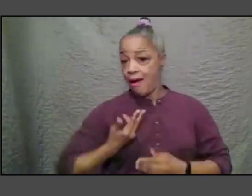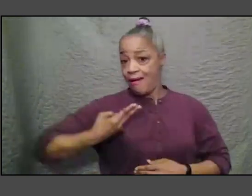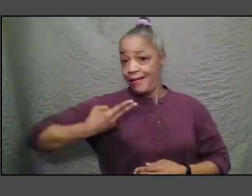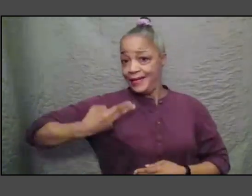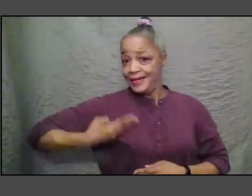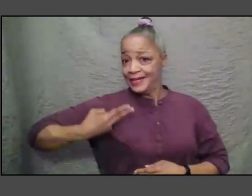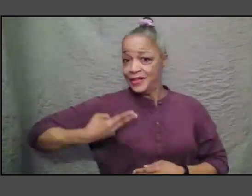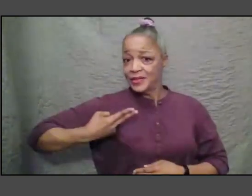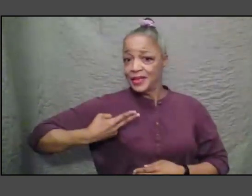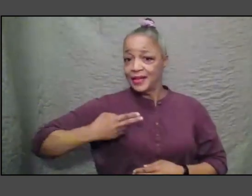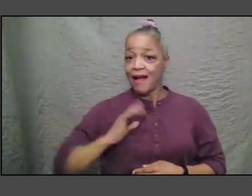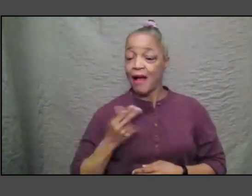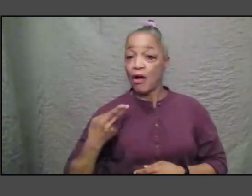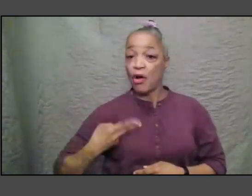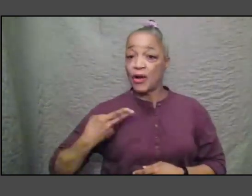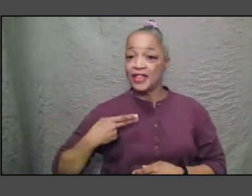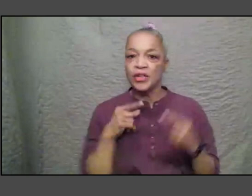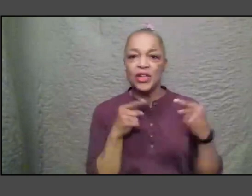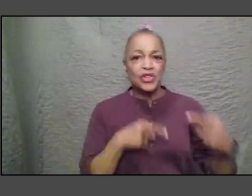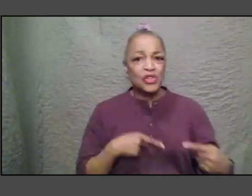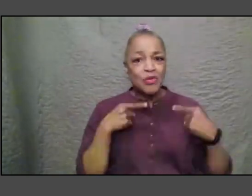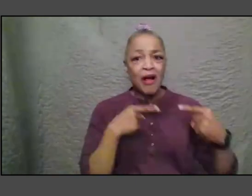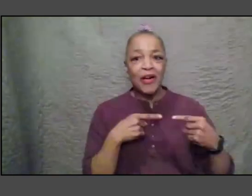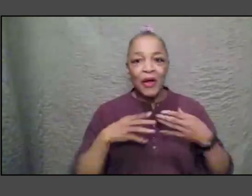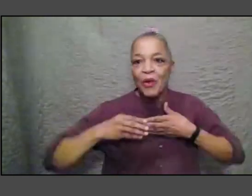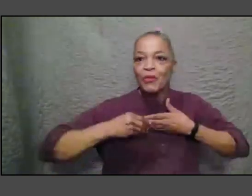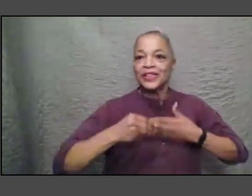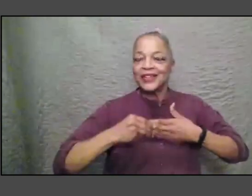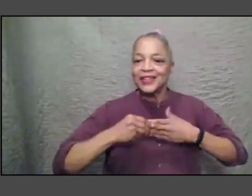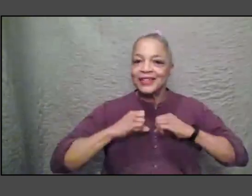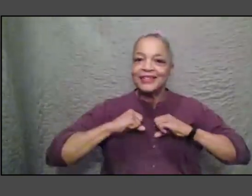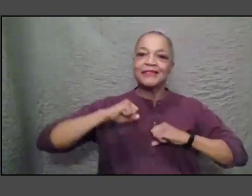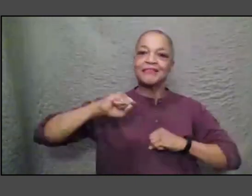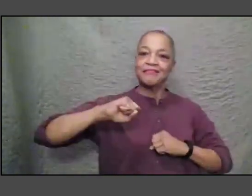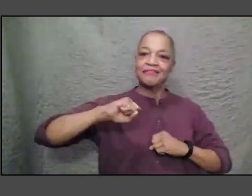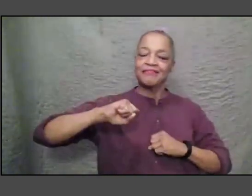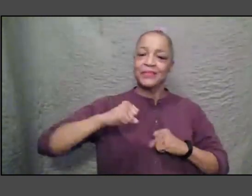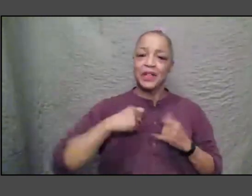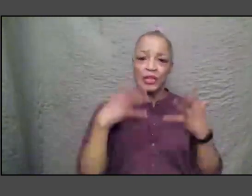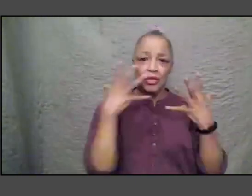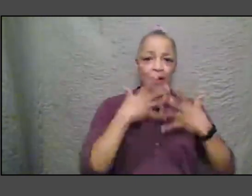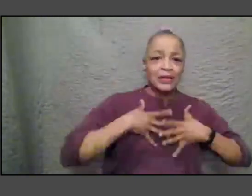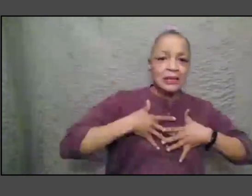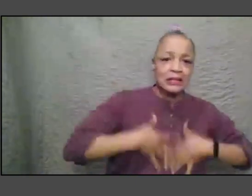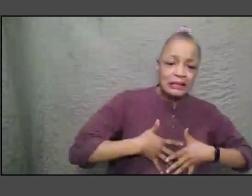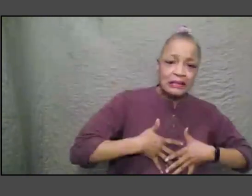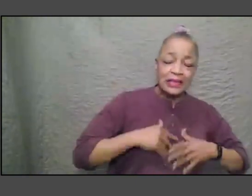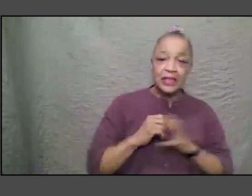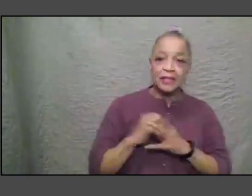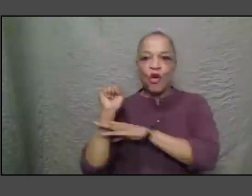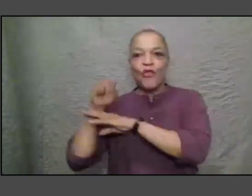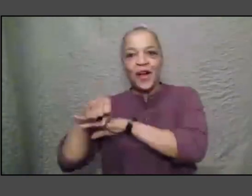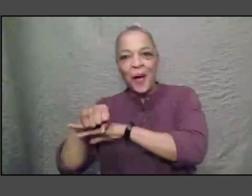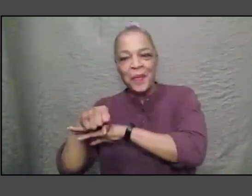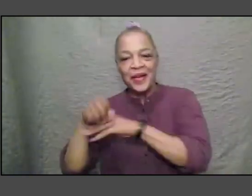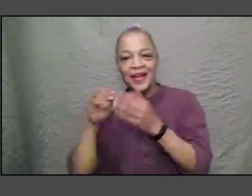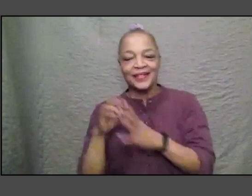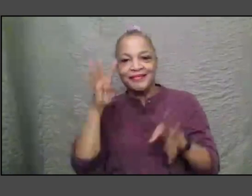struggle resilience tremendous darkness overcoming ingenuity skill brilliance um